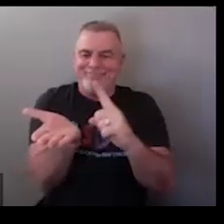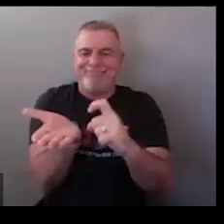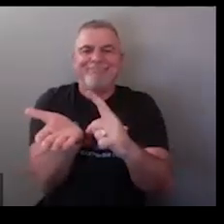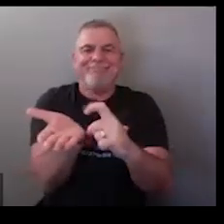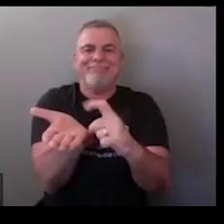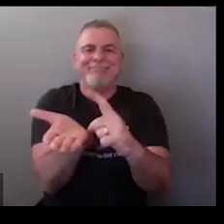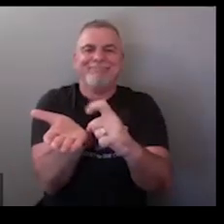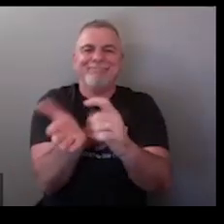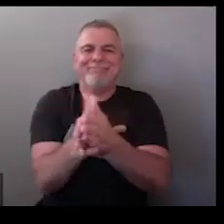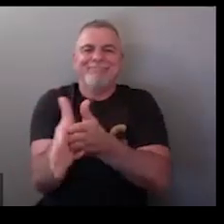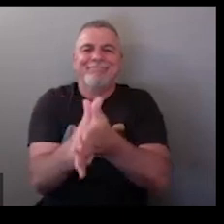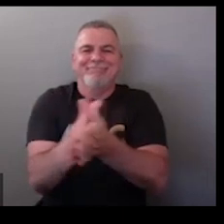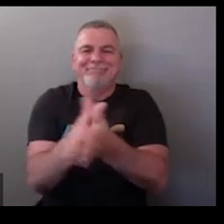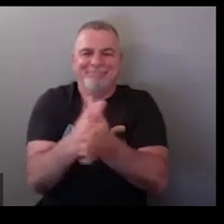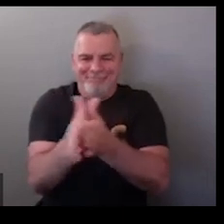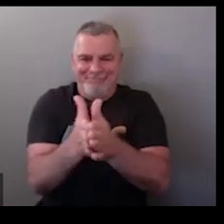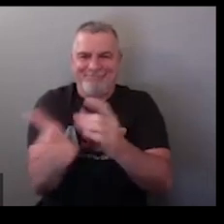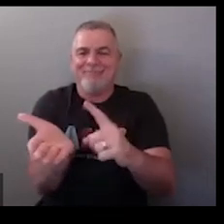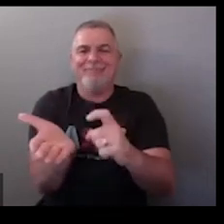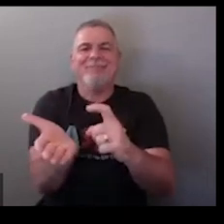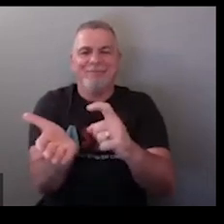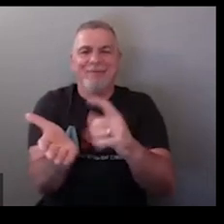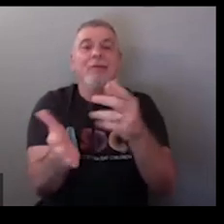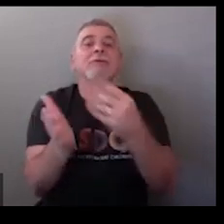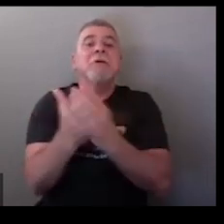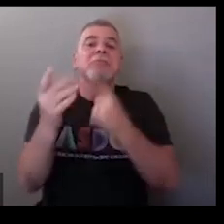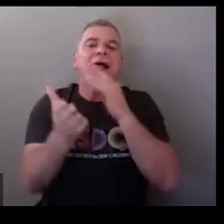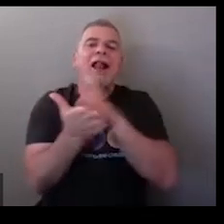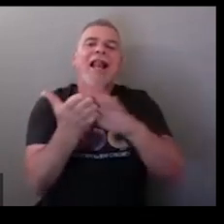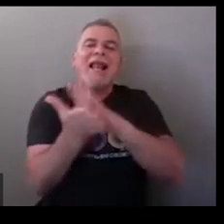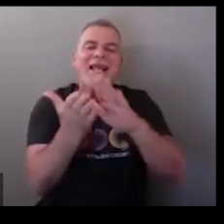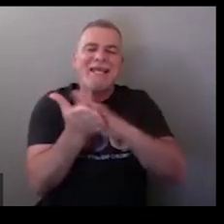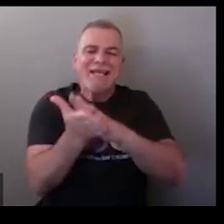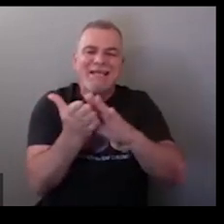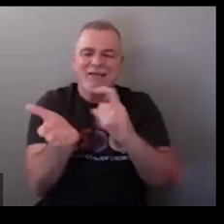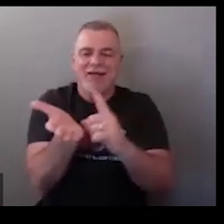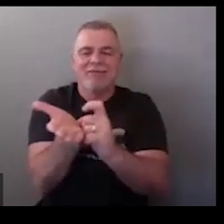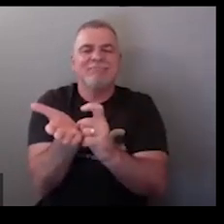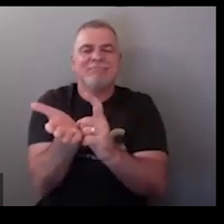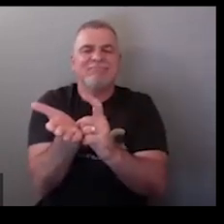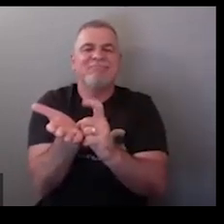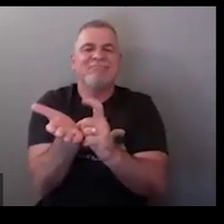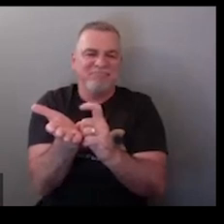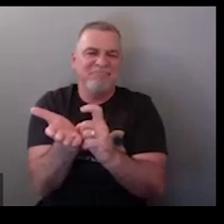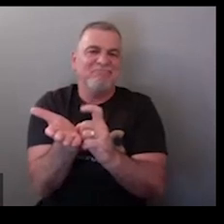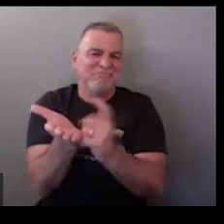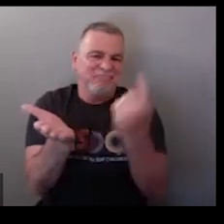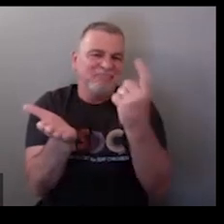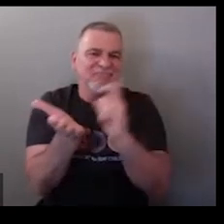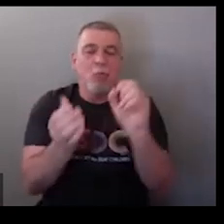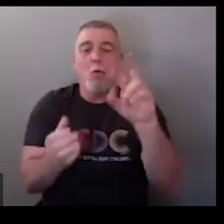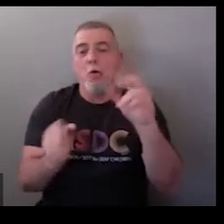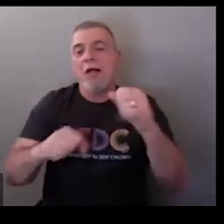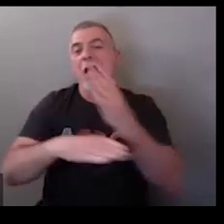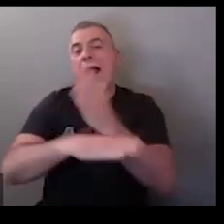okay so typically what we're seeing right now is this so your x hand shape some people will sign clean but this is what